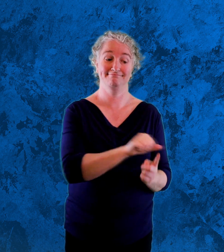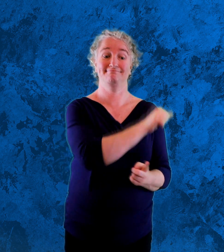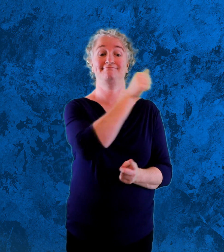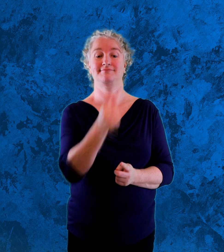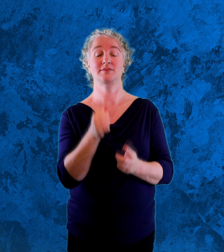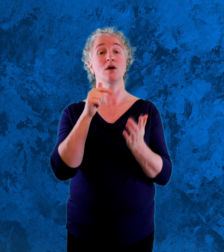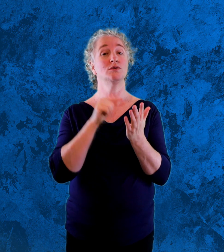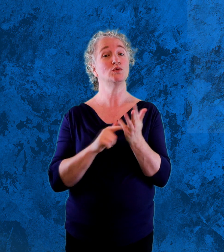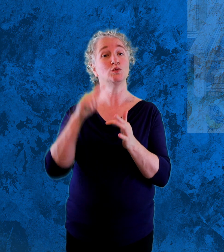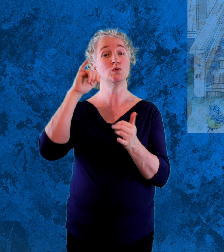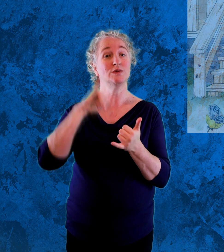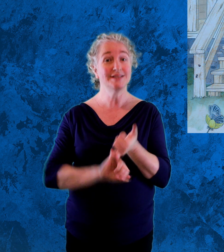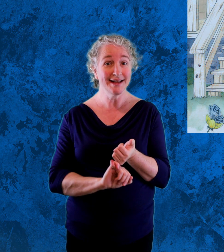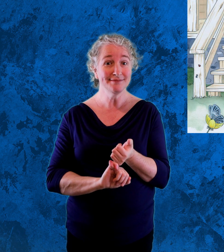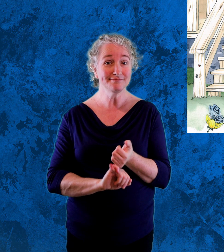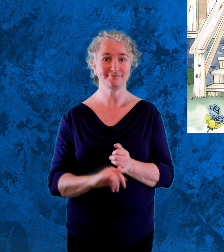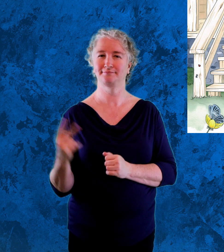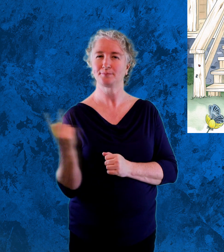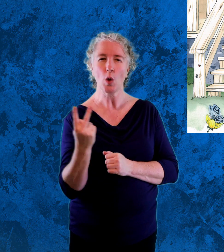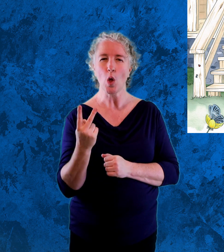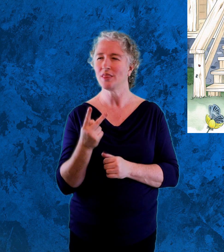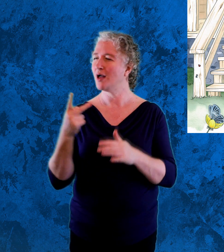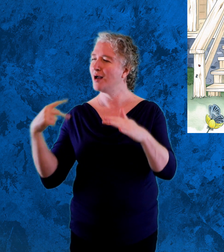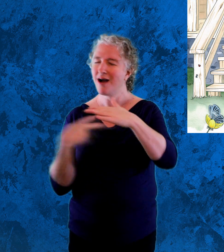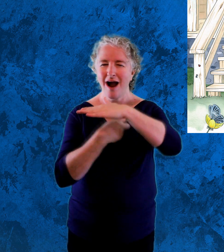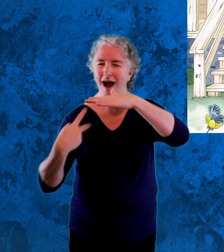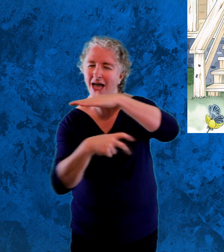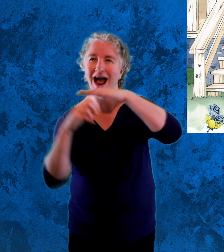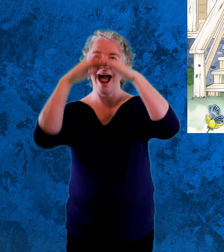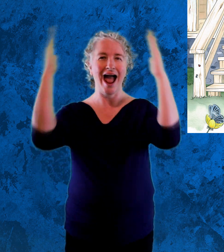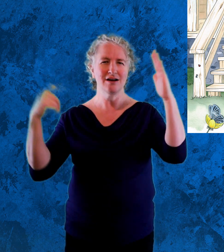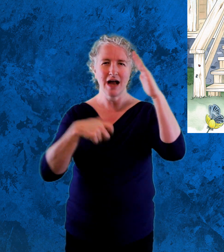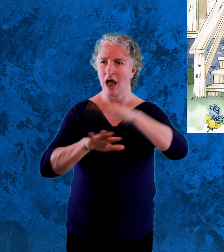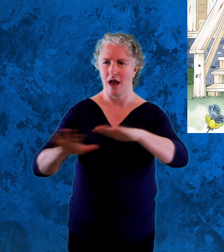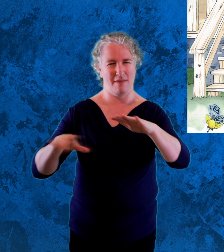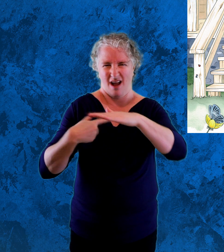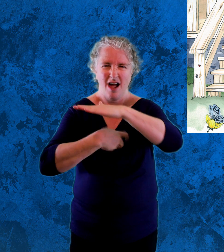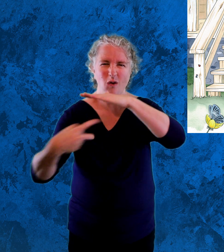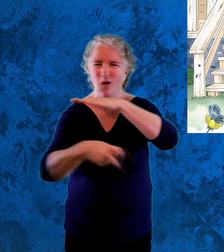idea. On Tuesday, Ben and Bandit explored forbidden hidden places.